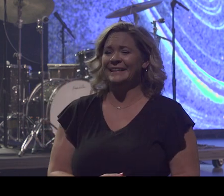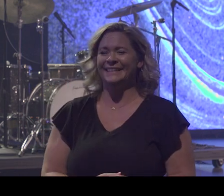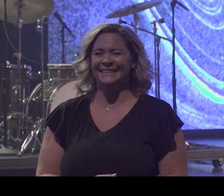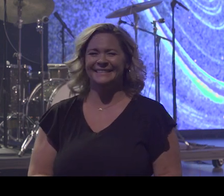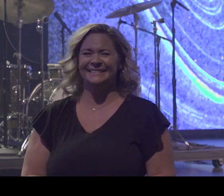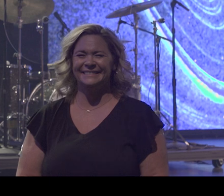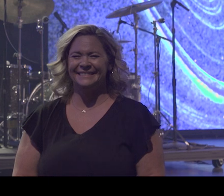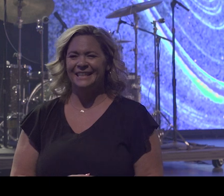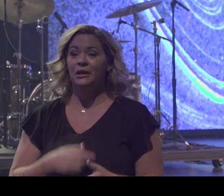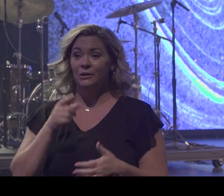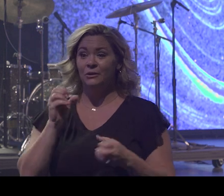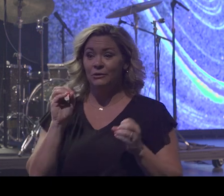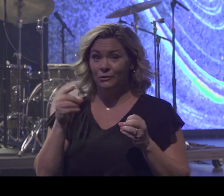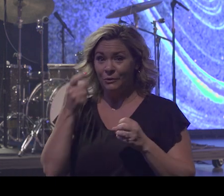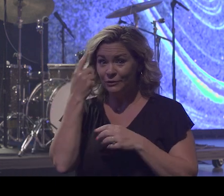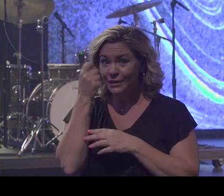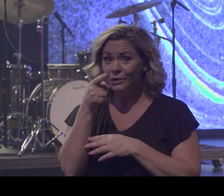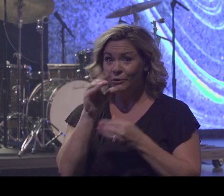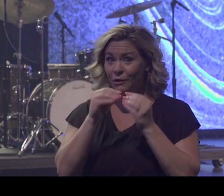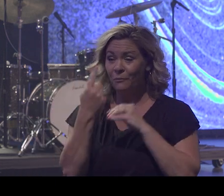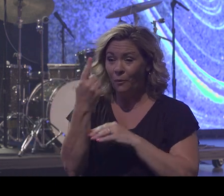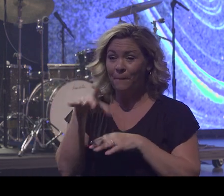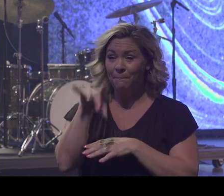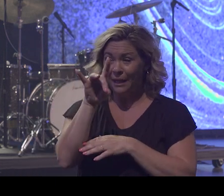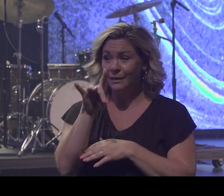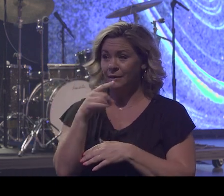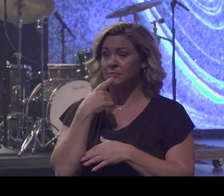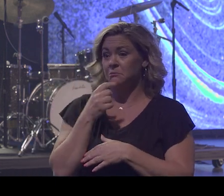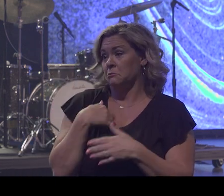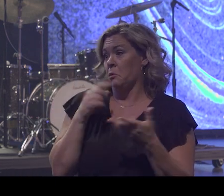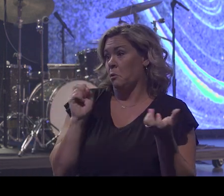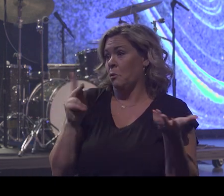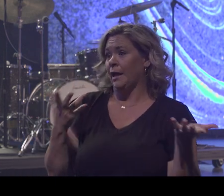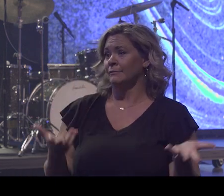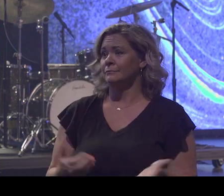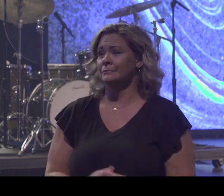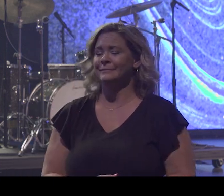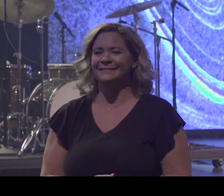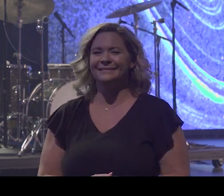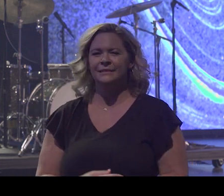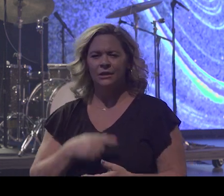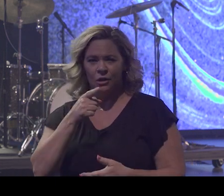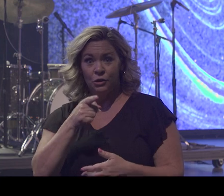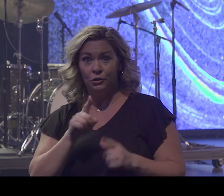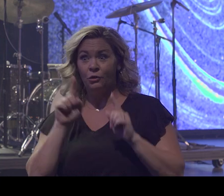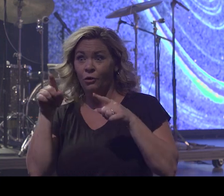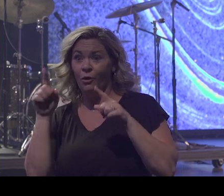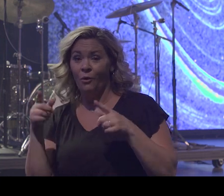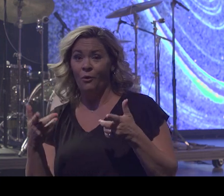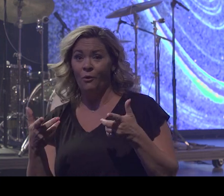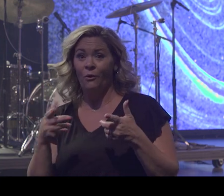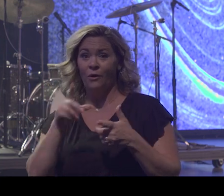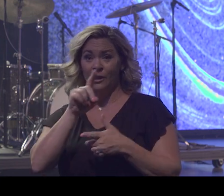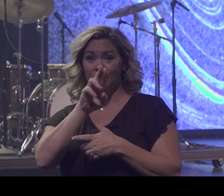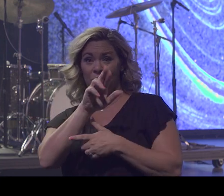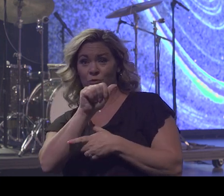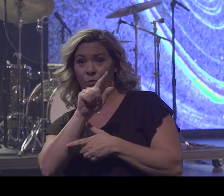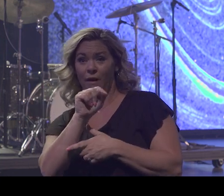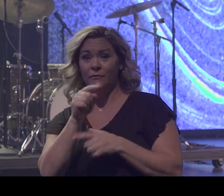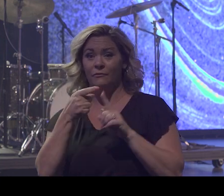They say, no, you don't understand. You're the number one pick. I says, OK. They says, you've been drafted by the New York Mets. You're going to be playing in New